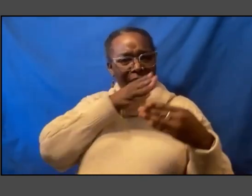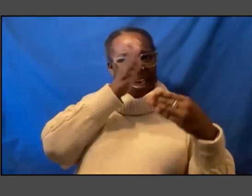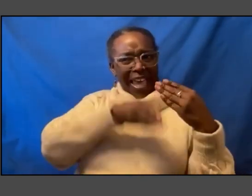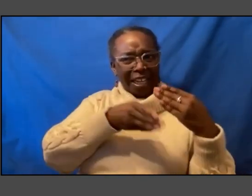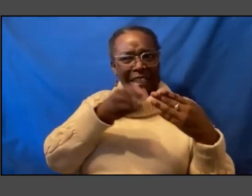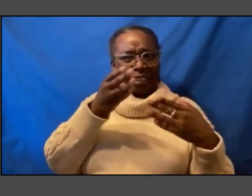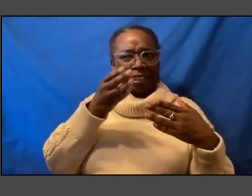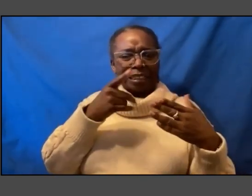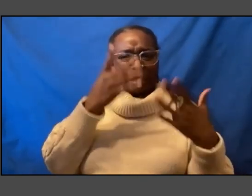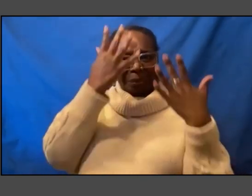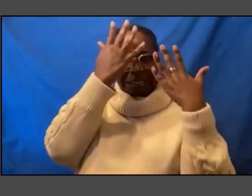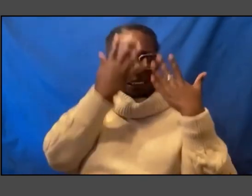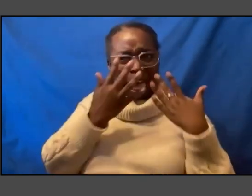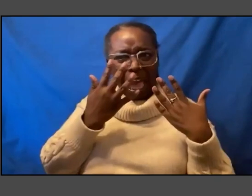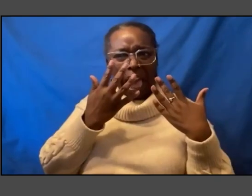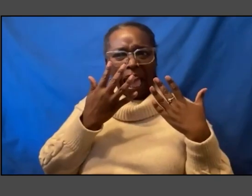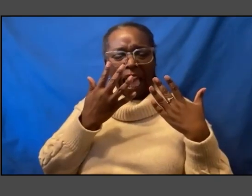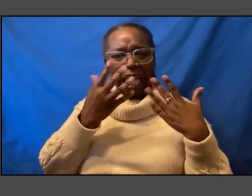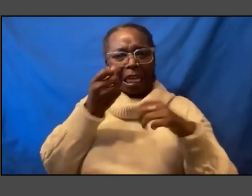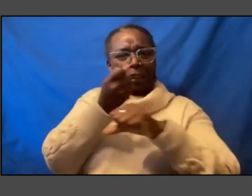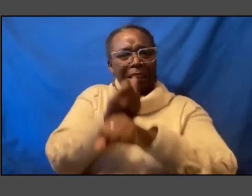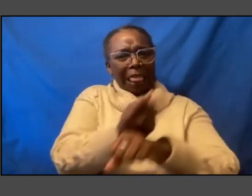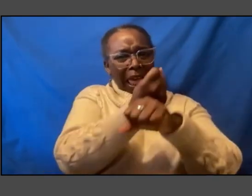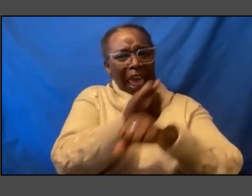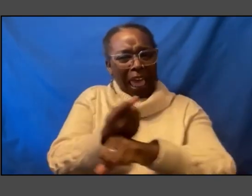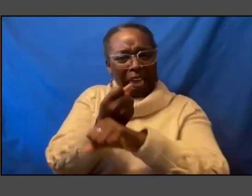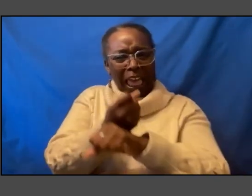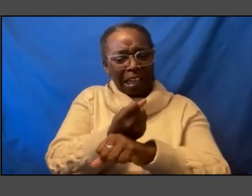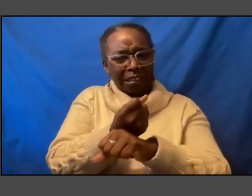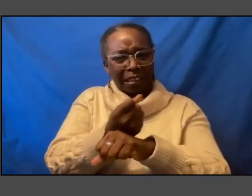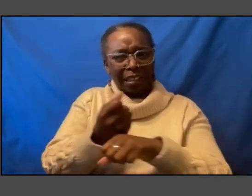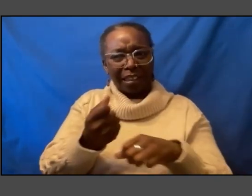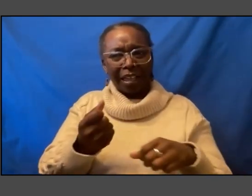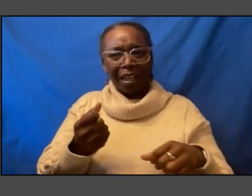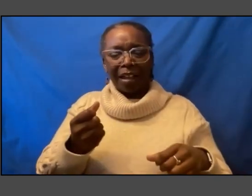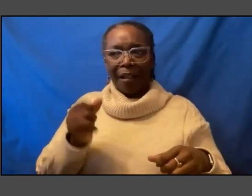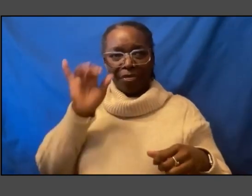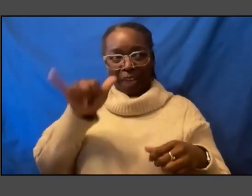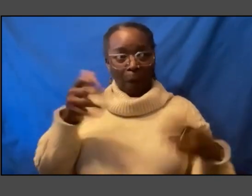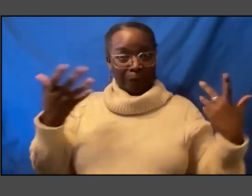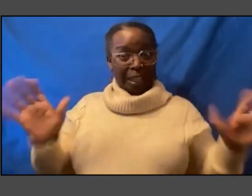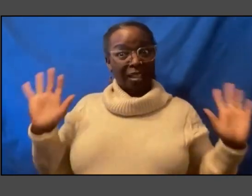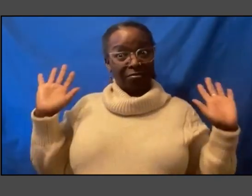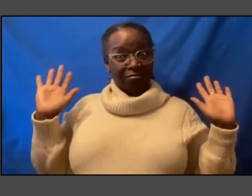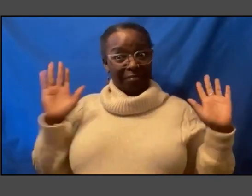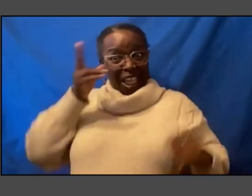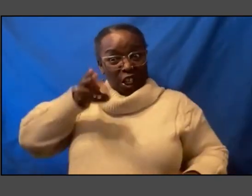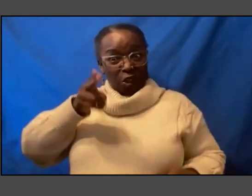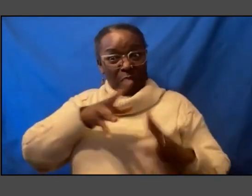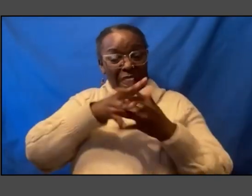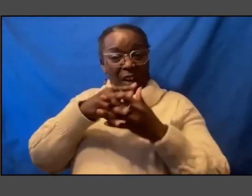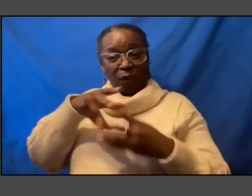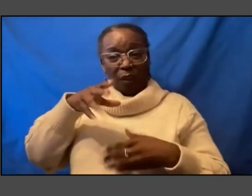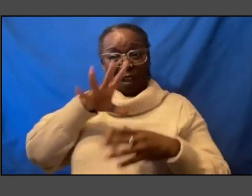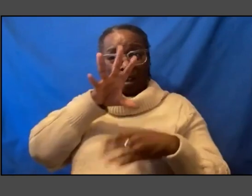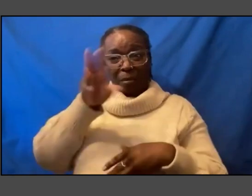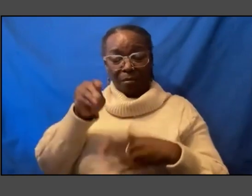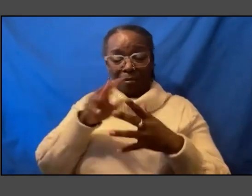slaves right you know and like that was African American history and I remember it very vividly um and I